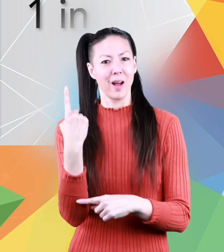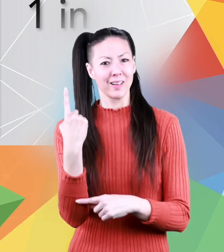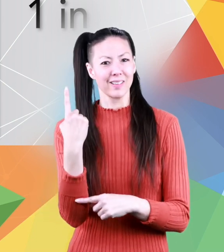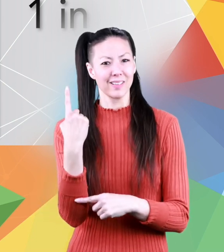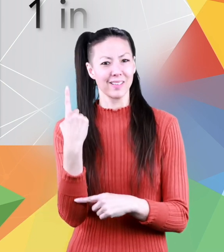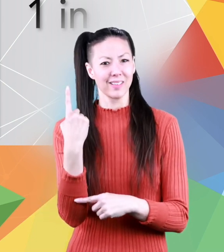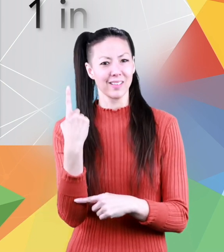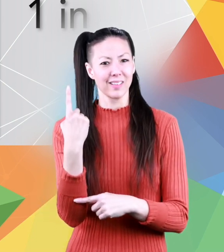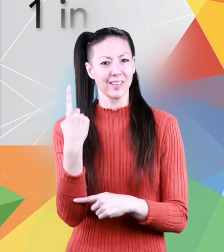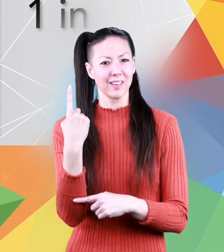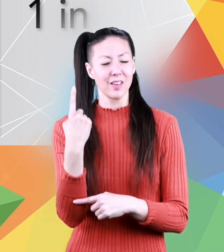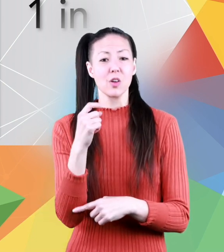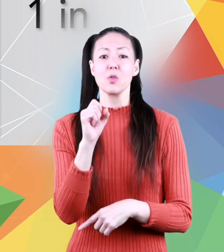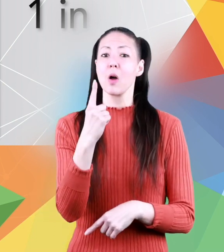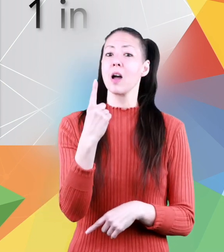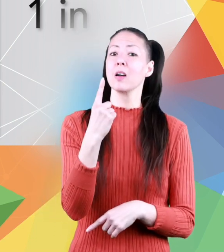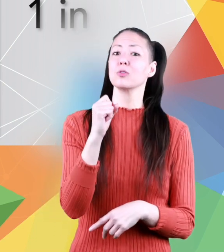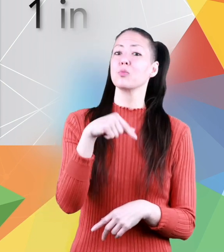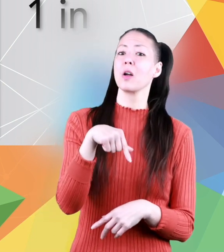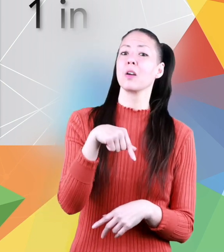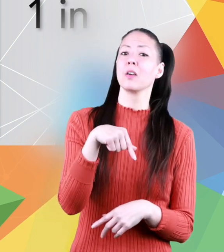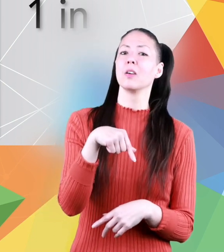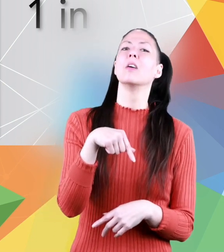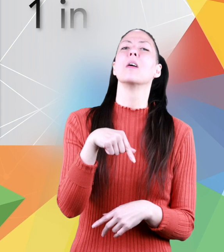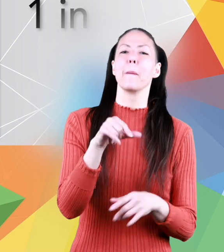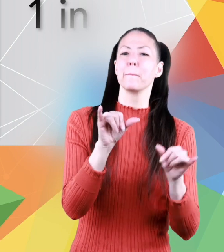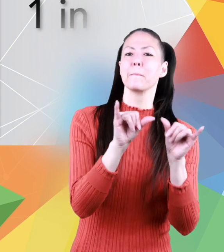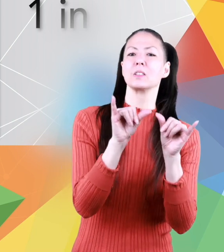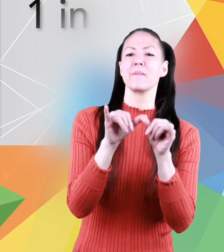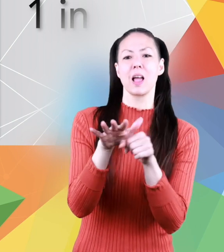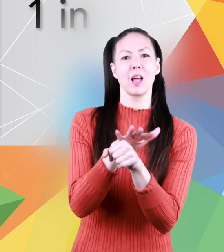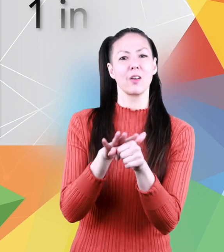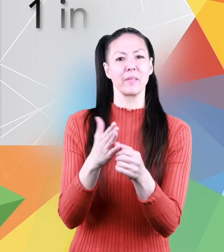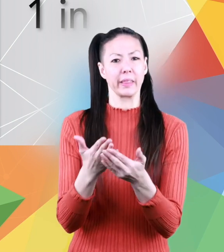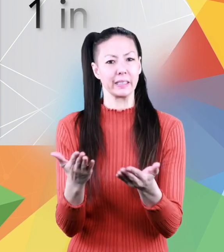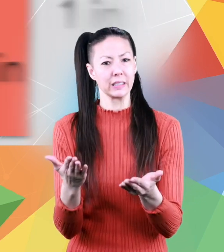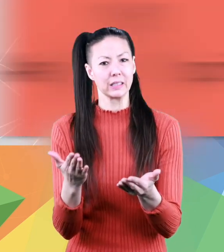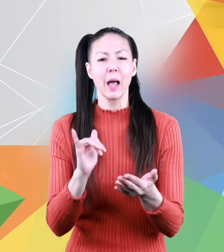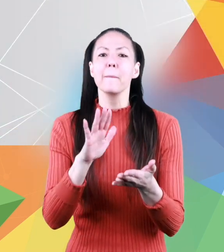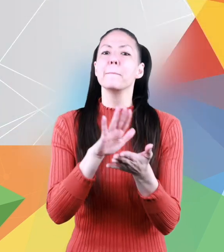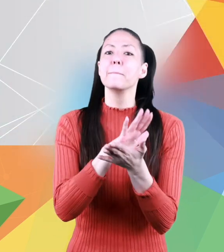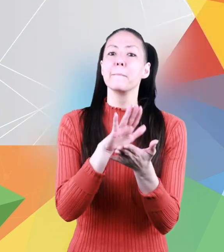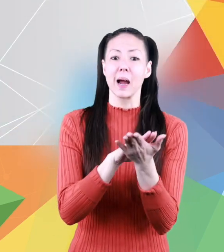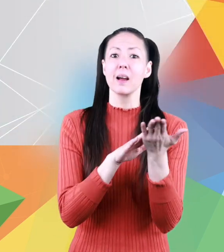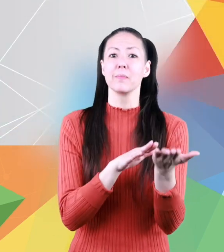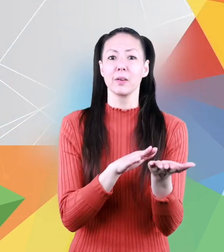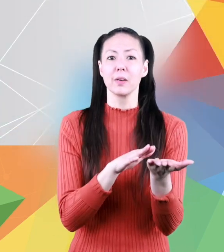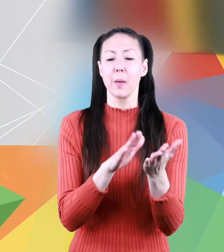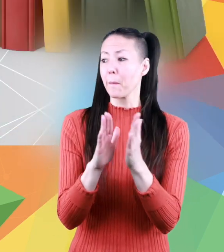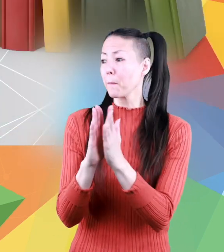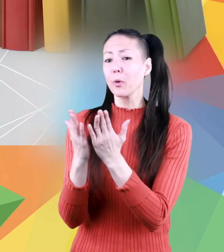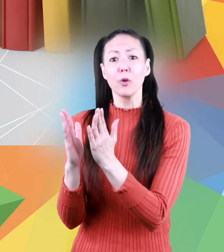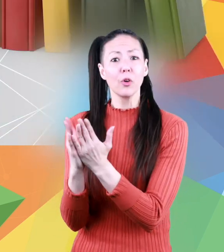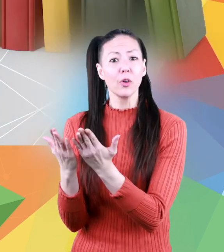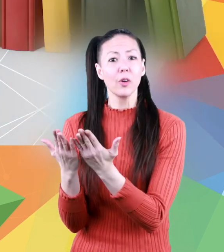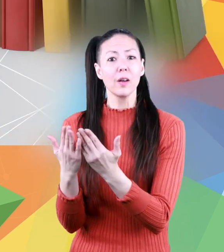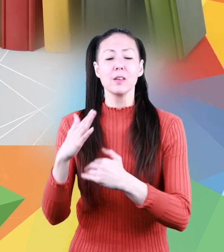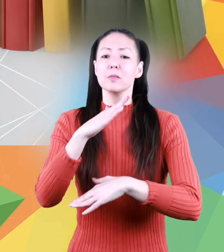times one square inches are used to measure the area of things like pieces of paper books small